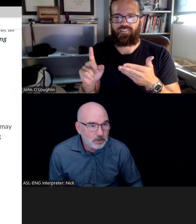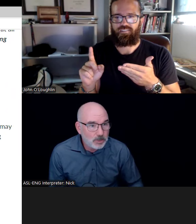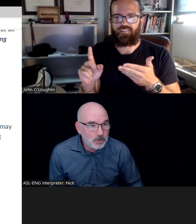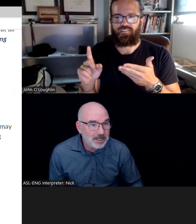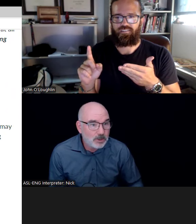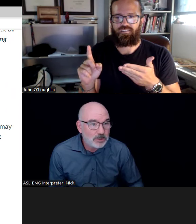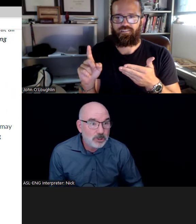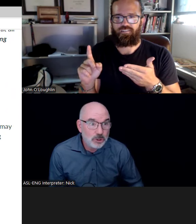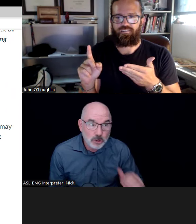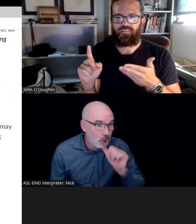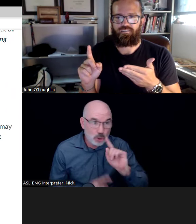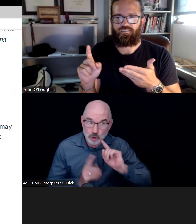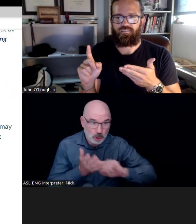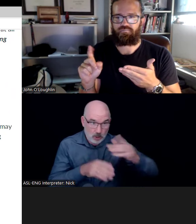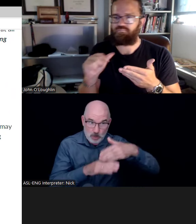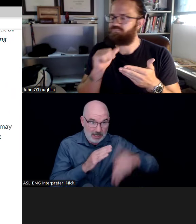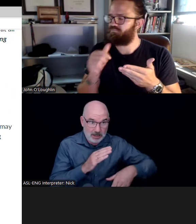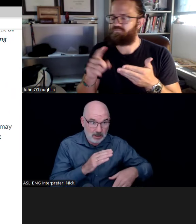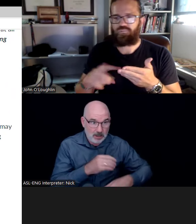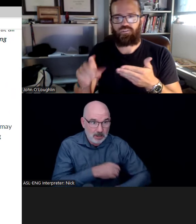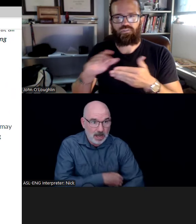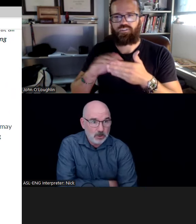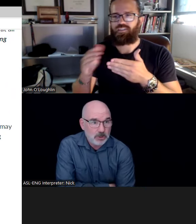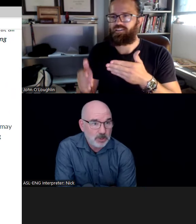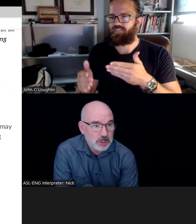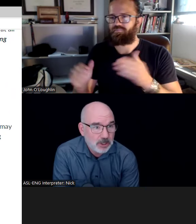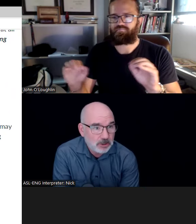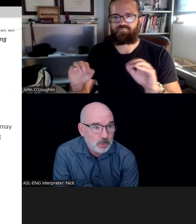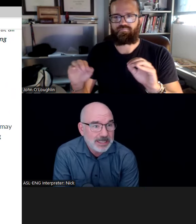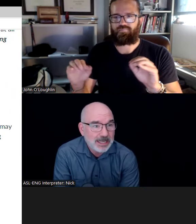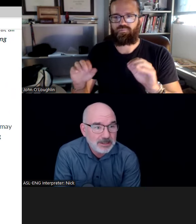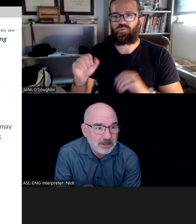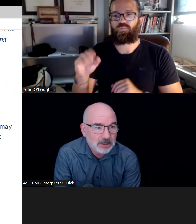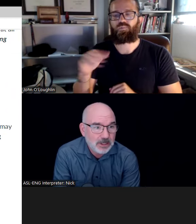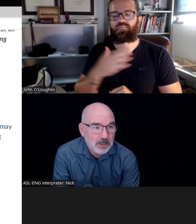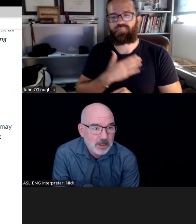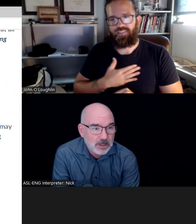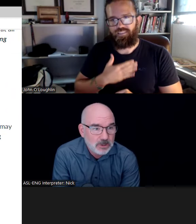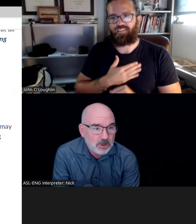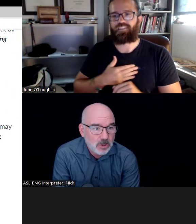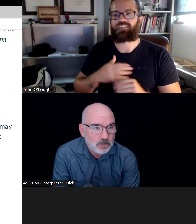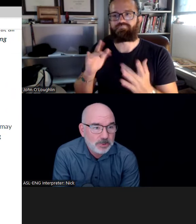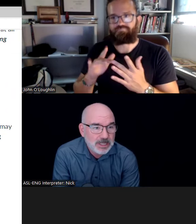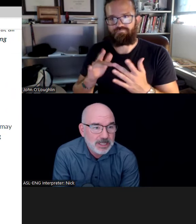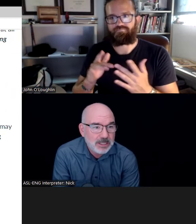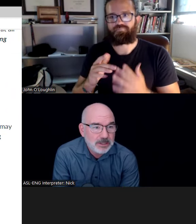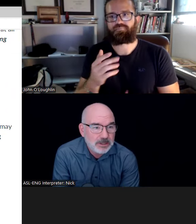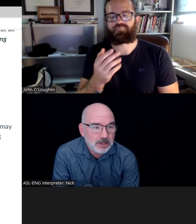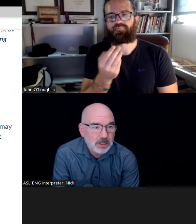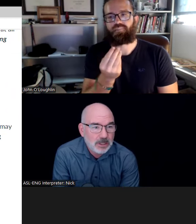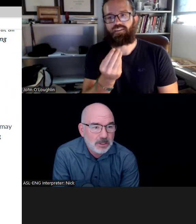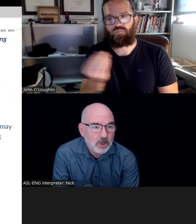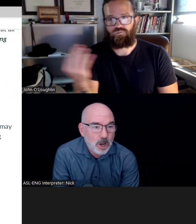but on the weekends, I don't do any check on the weekends. So please,